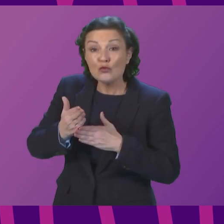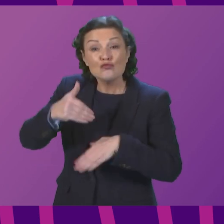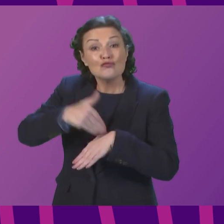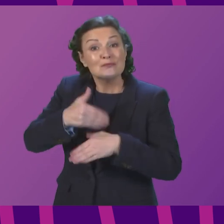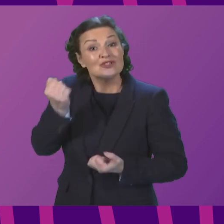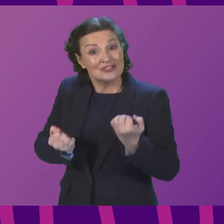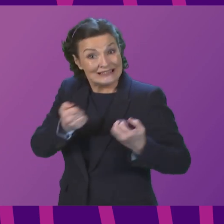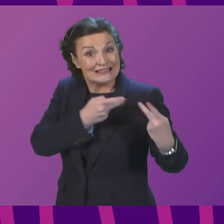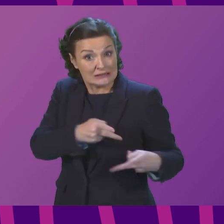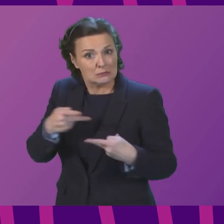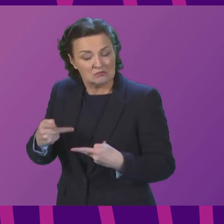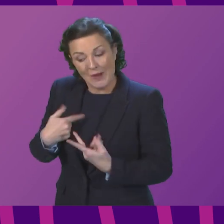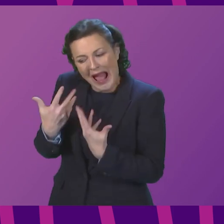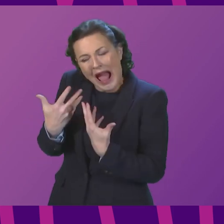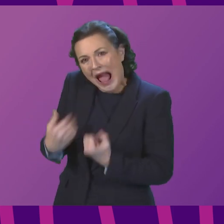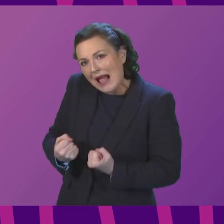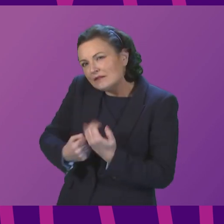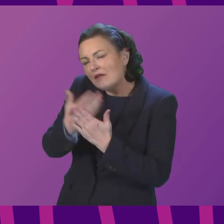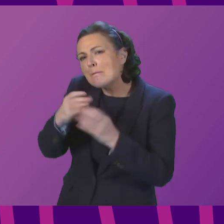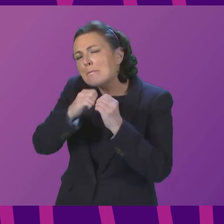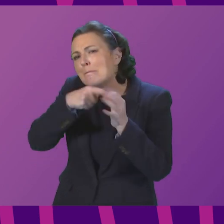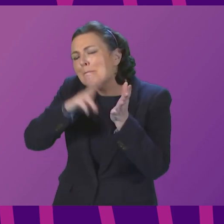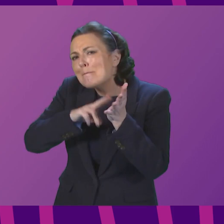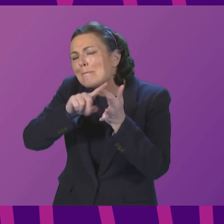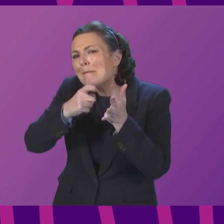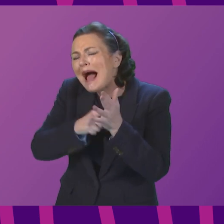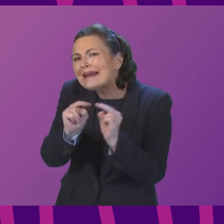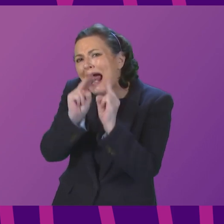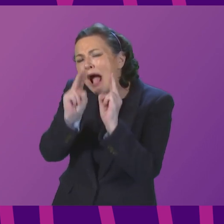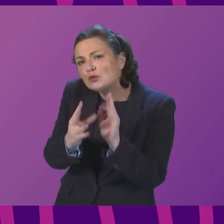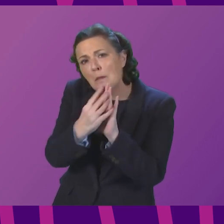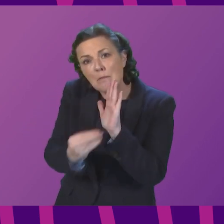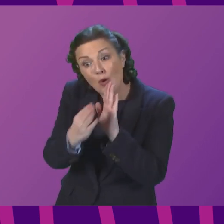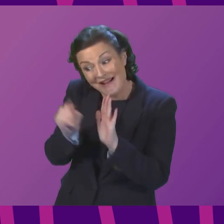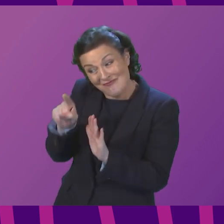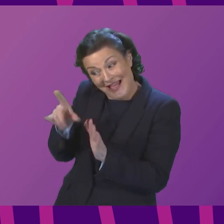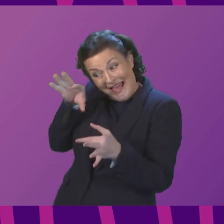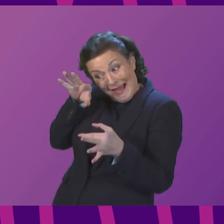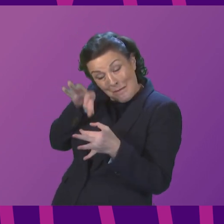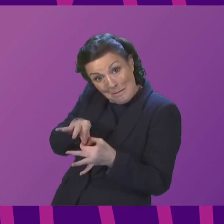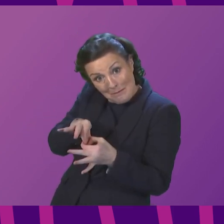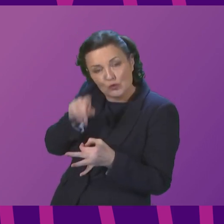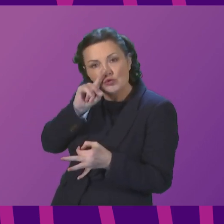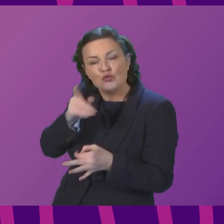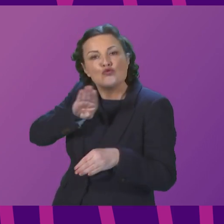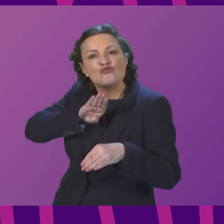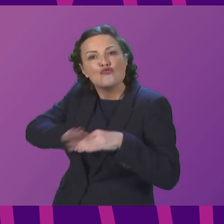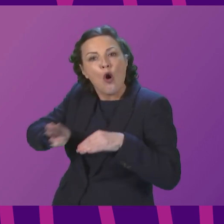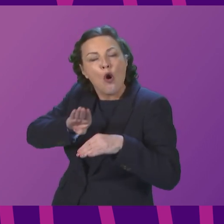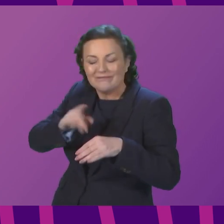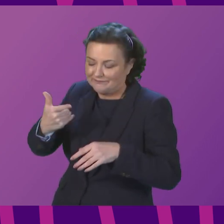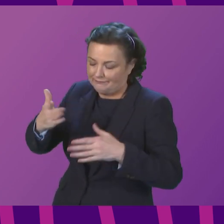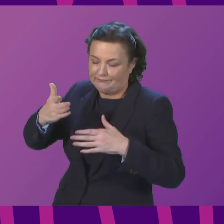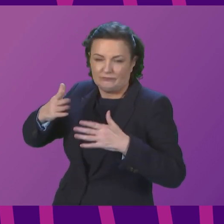we are also developing the Barner House model, which is also really important in terms of trauma informed practice. What I would